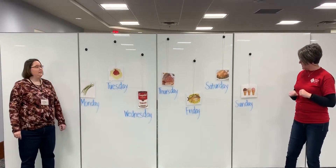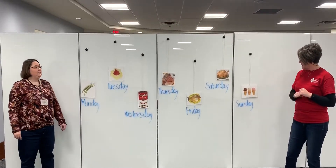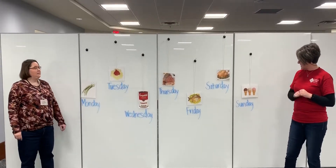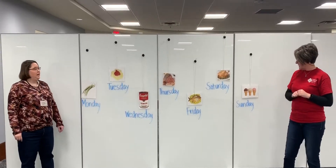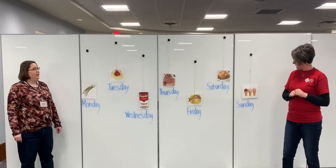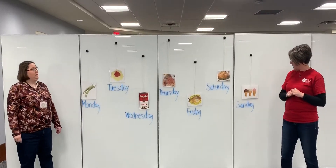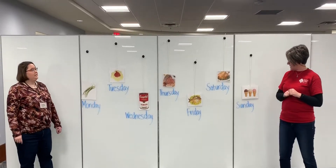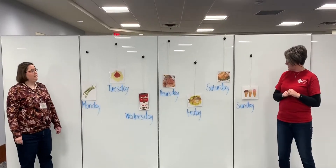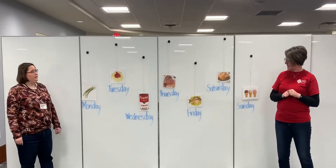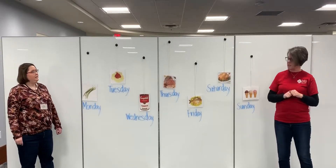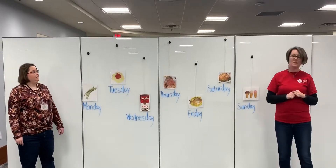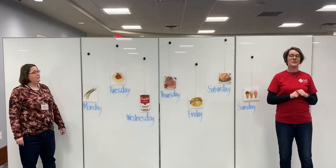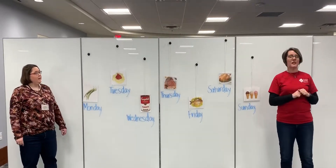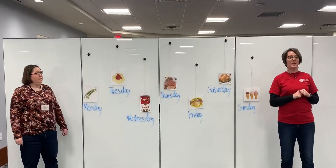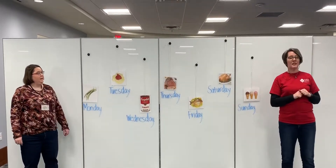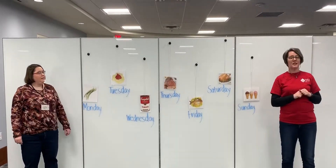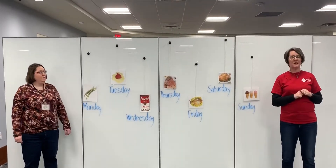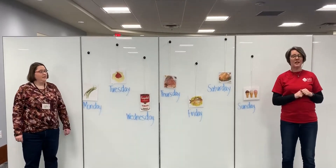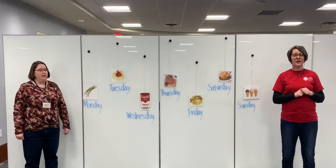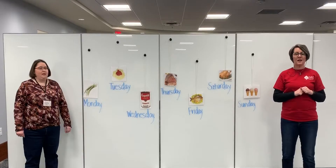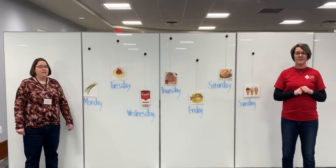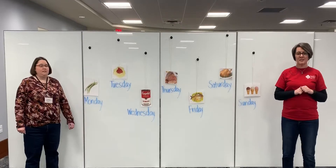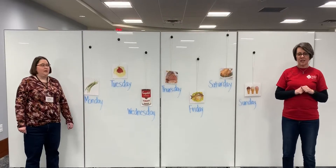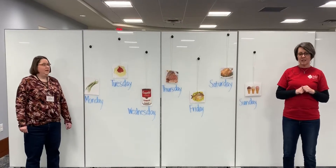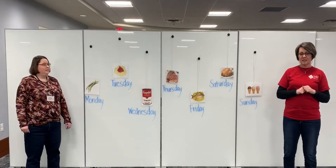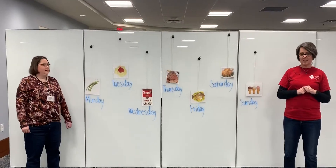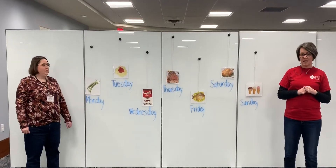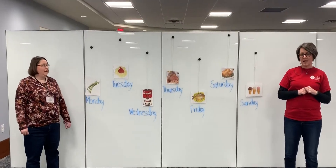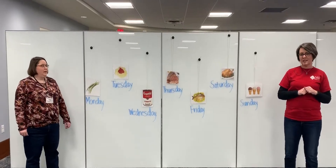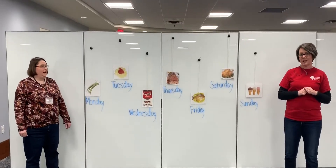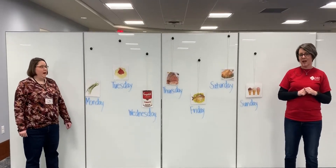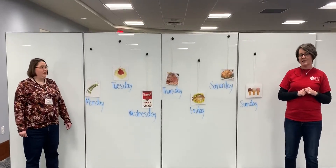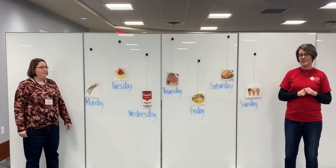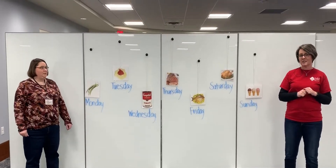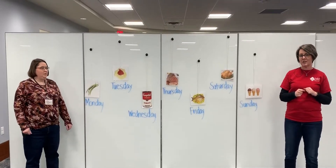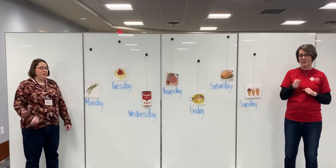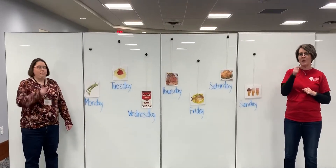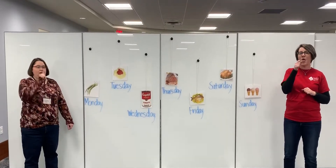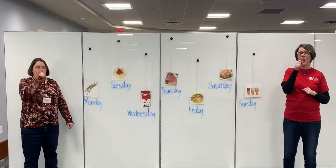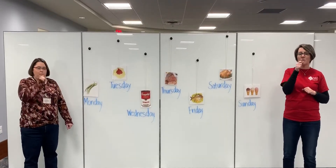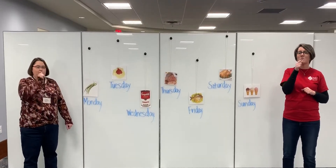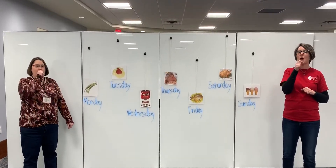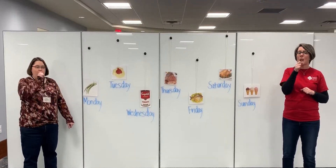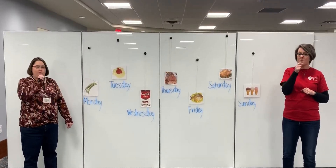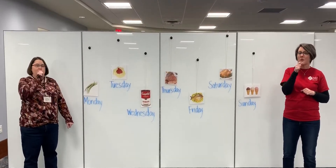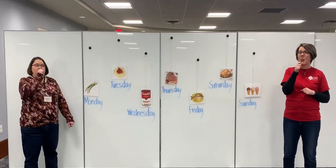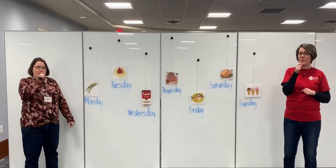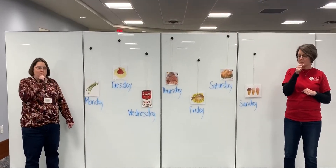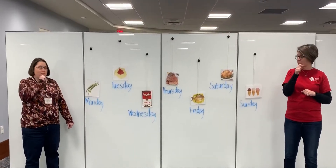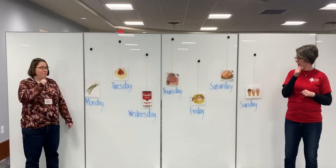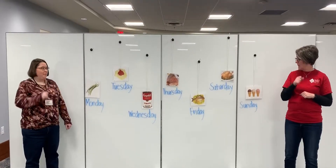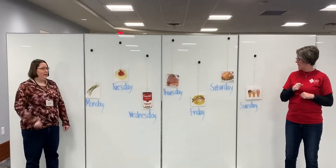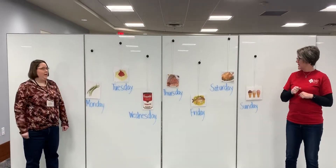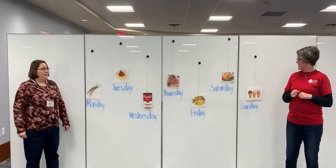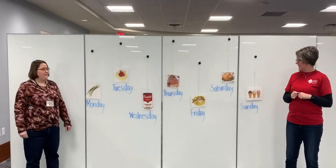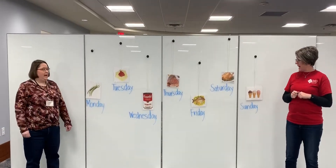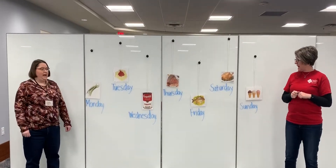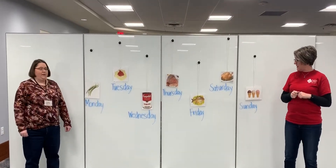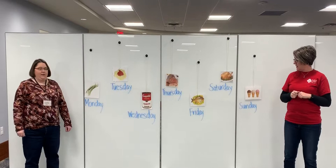Today is Sunday. Sunday ice cream. Sunday cream. Saturday